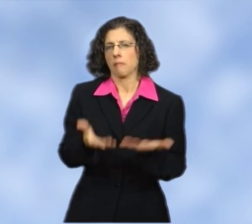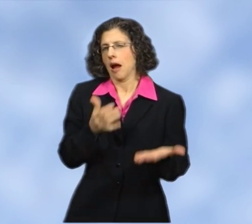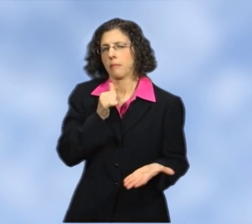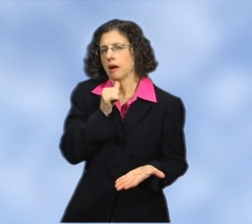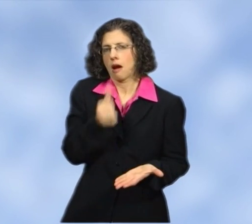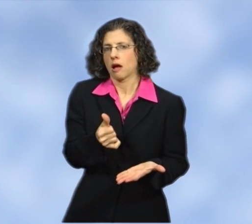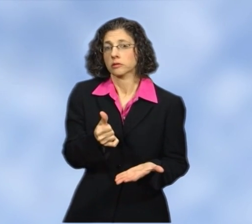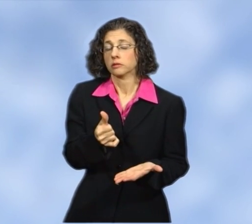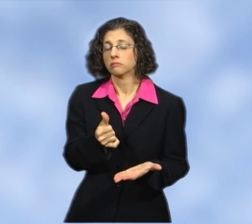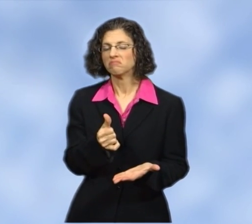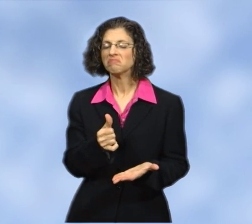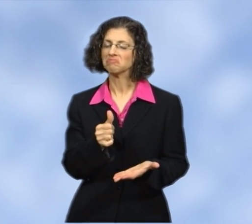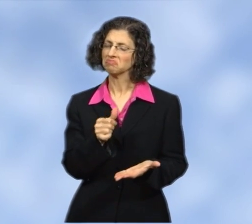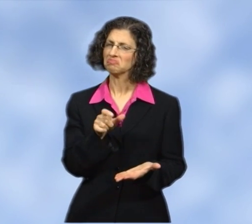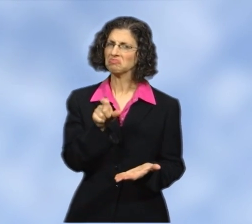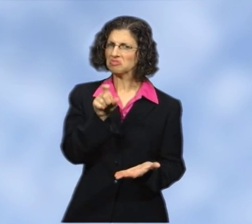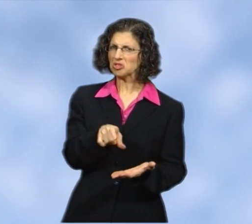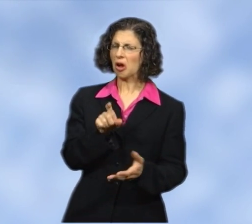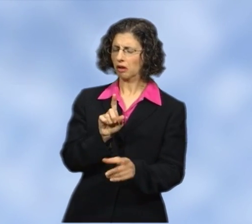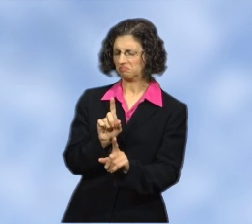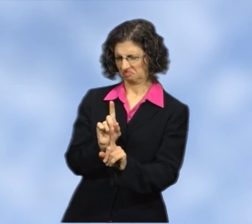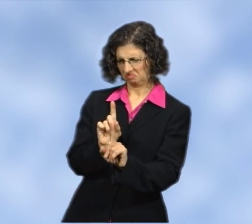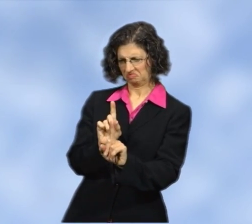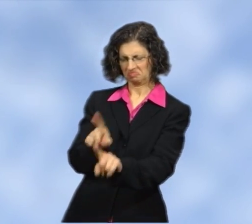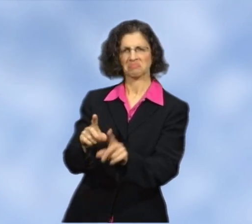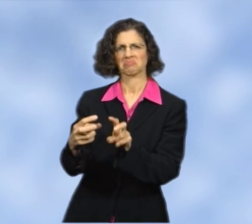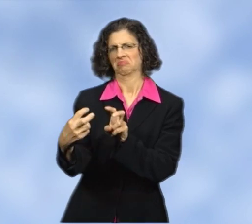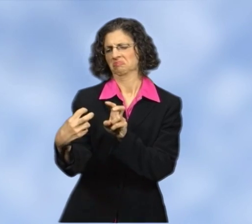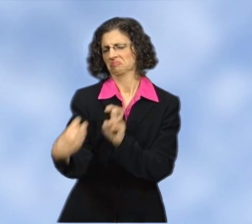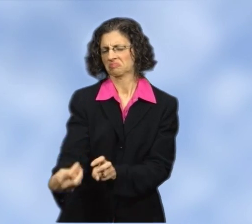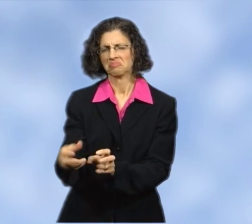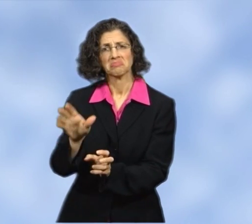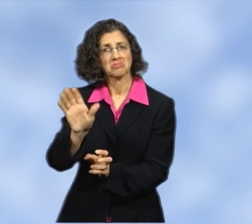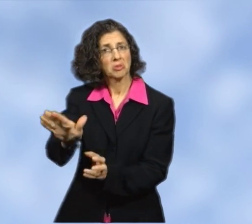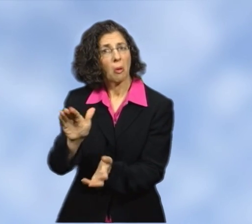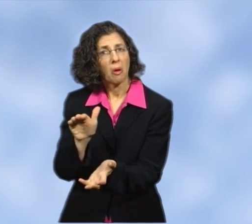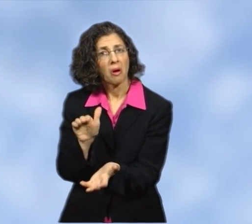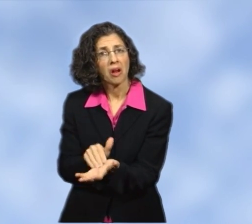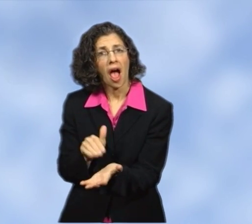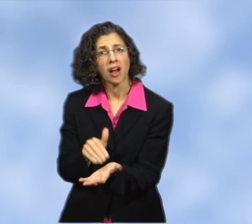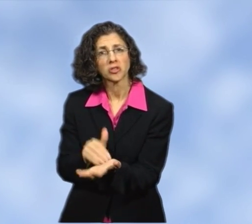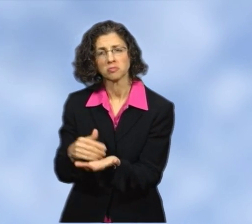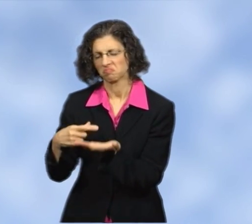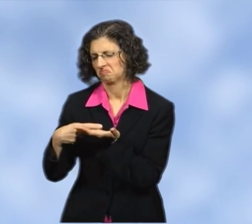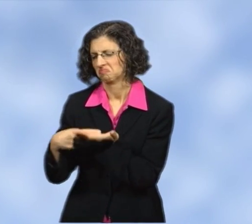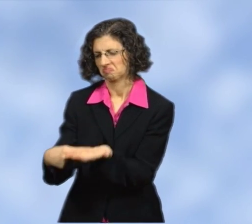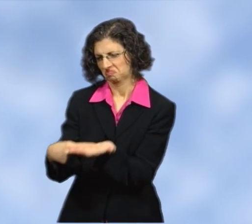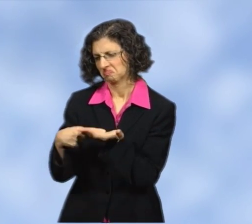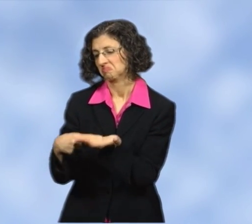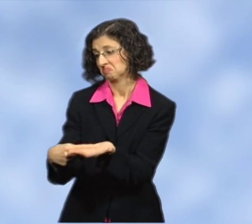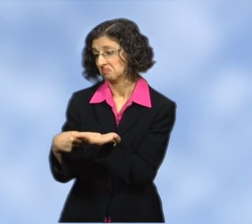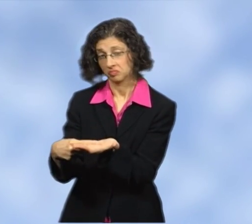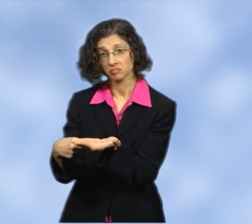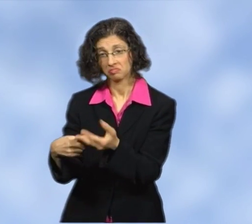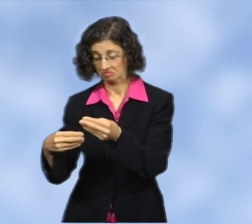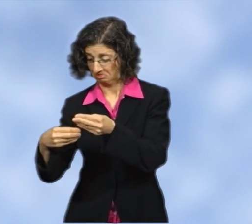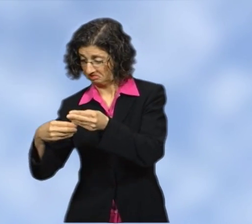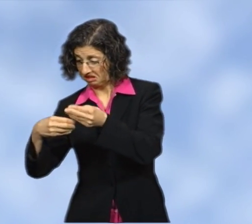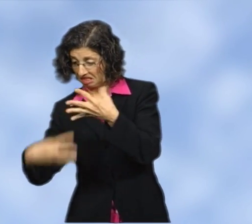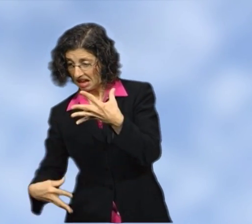in the breast. Discuss with your doctor to see what options, including